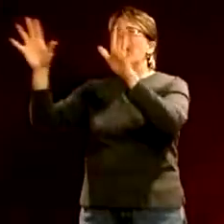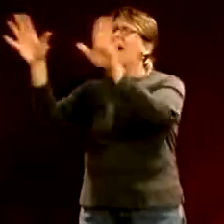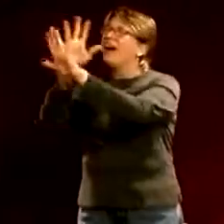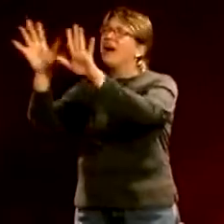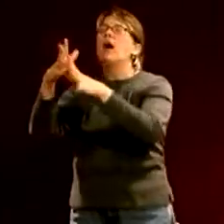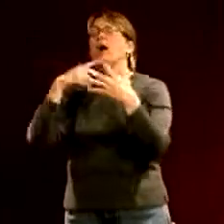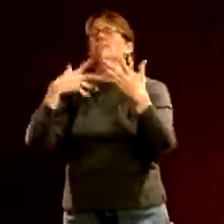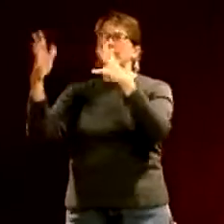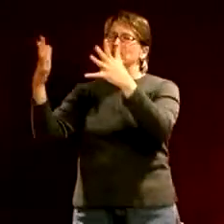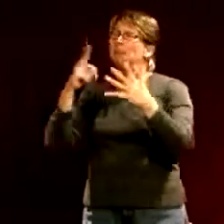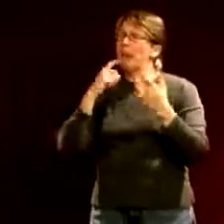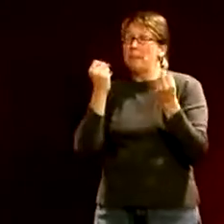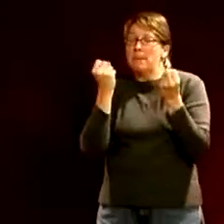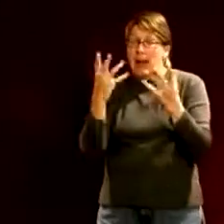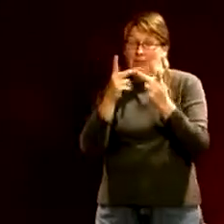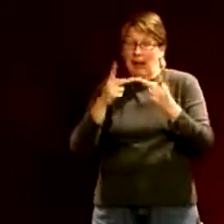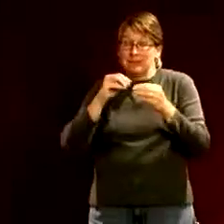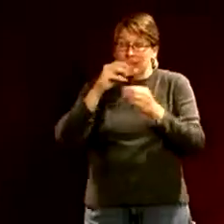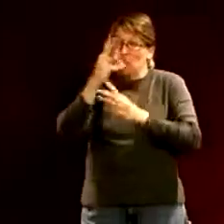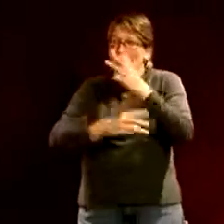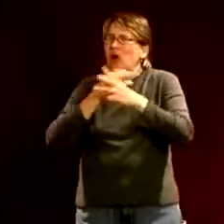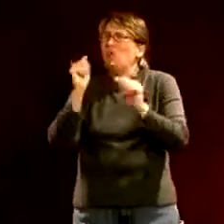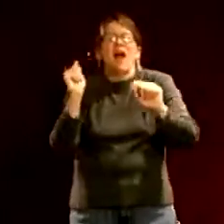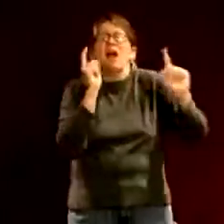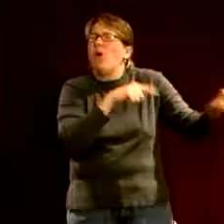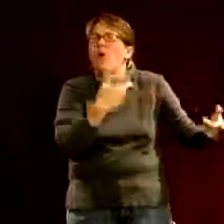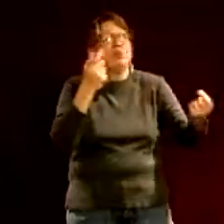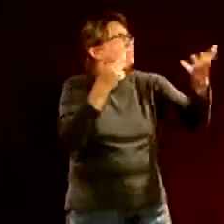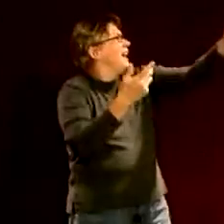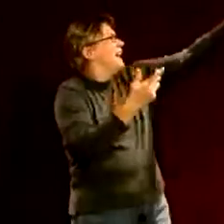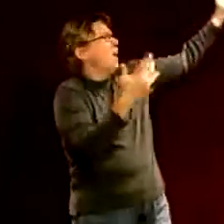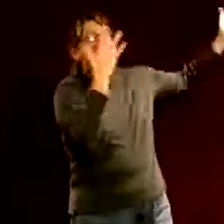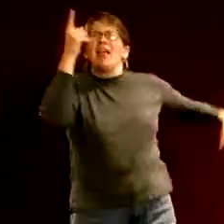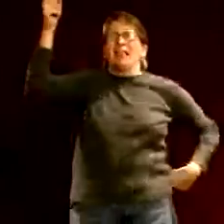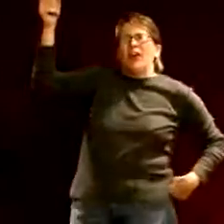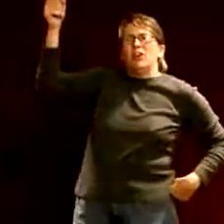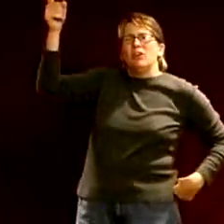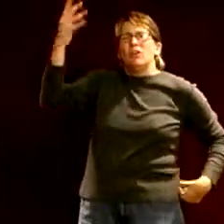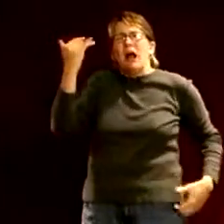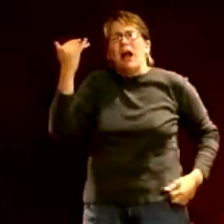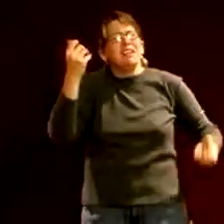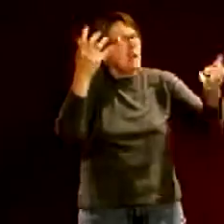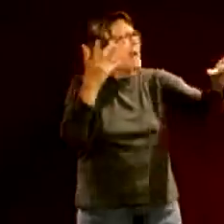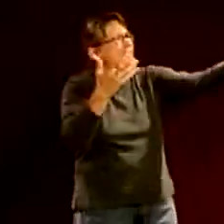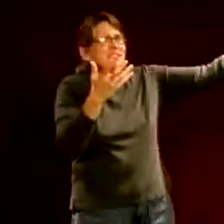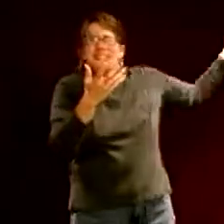you know we need this we need that and other people are saying no this is a beautiful national area we need to preserve it why why have